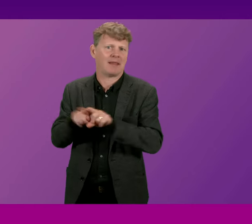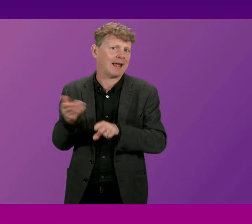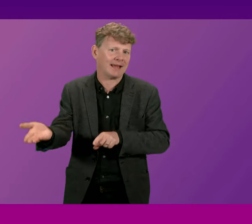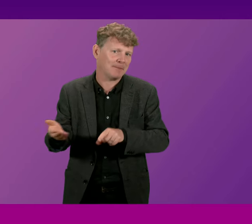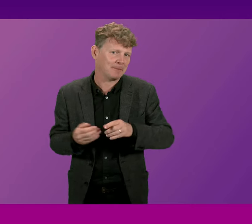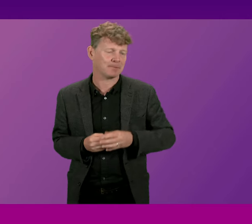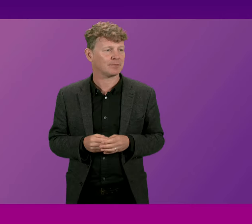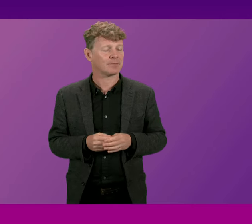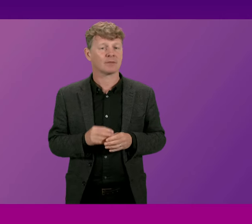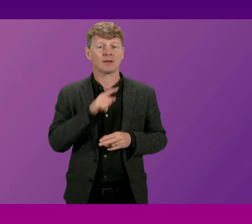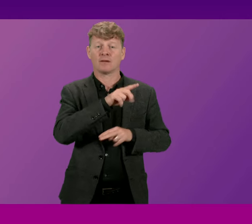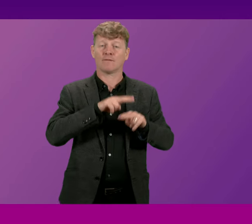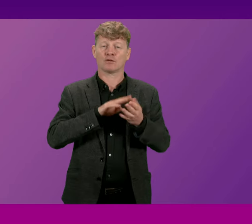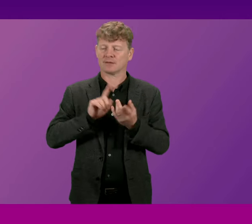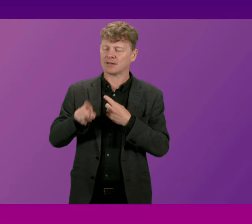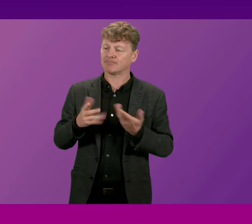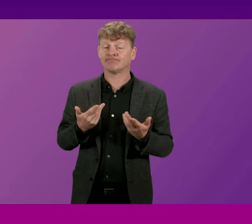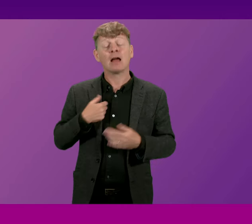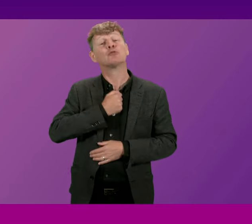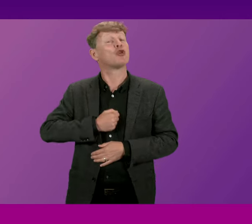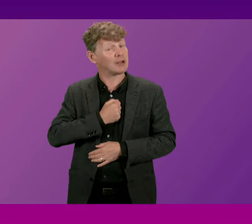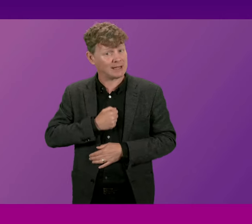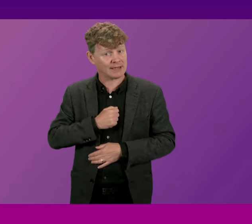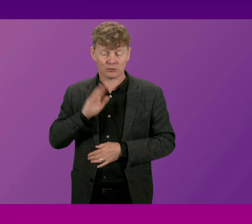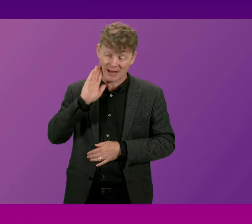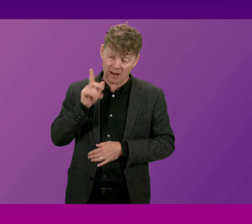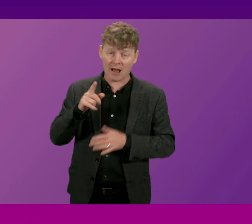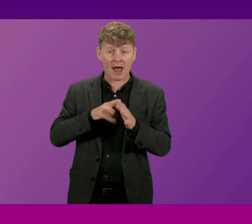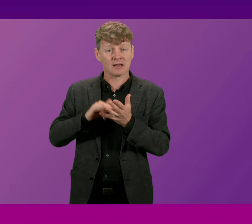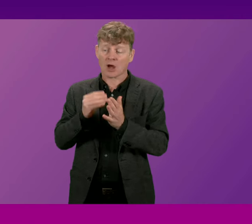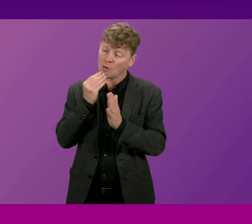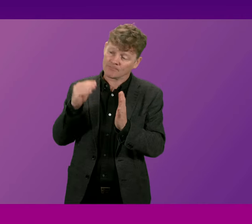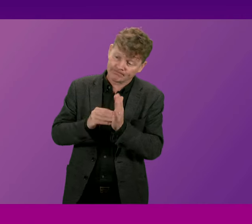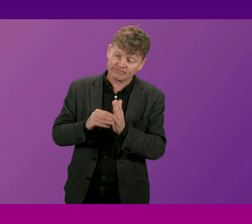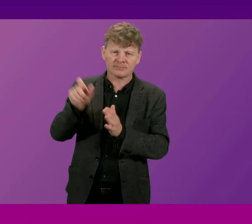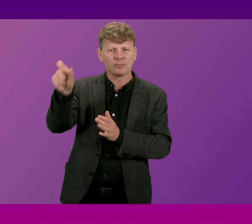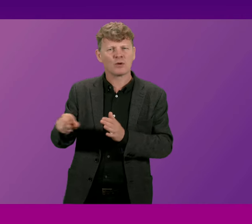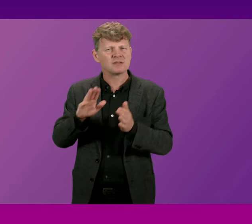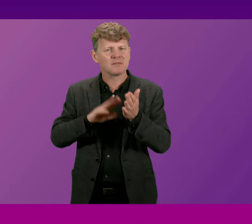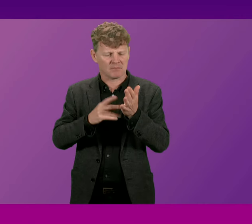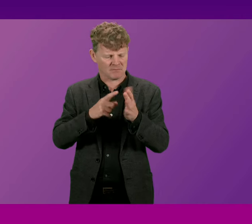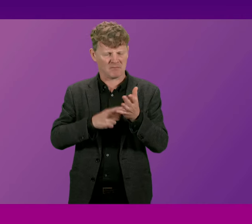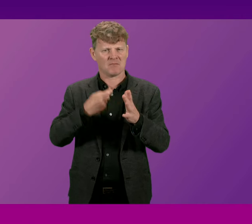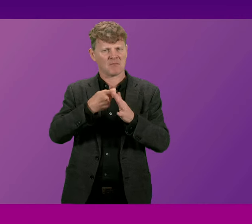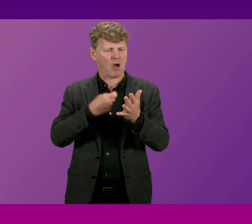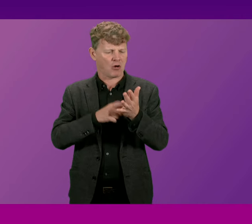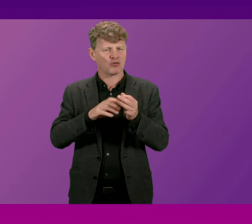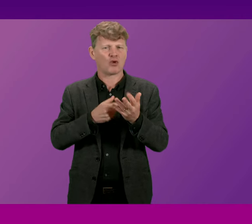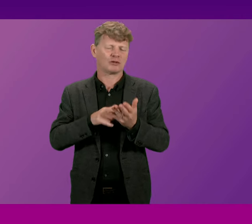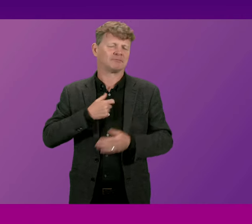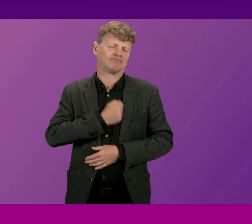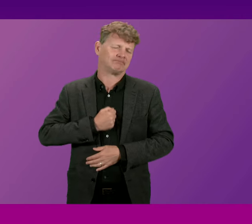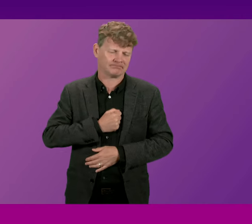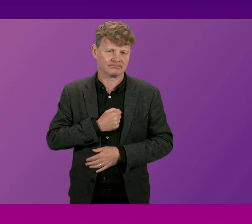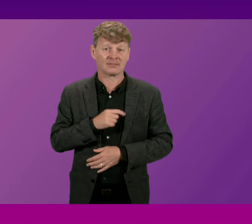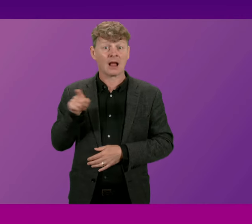First of all I'm sorry about the detail that Mr Saur puts on the record on behalf of Mark Rogers and if he wishes to pass